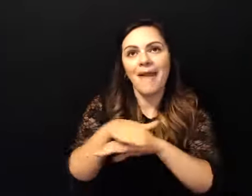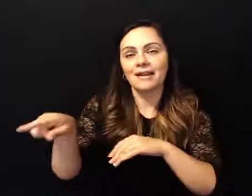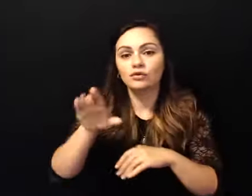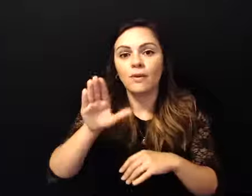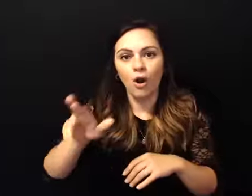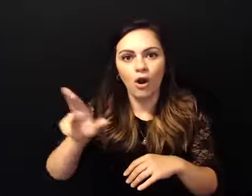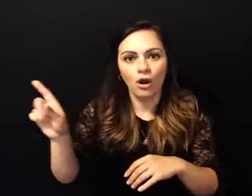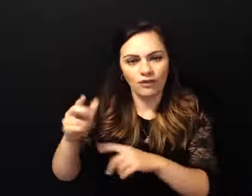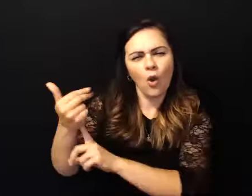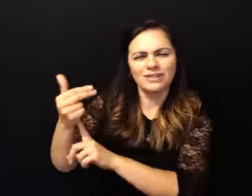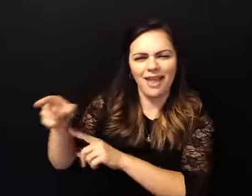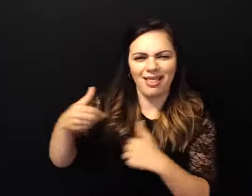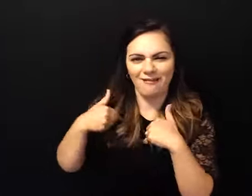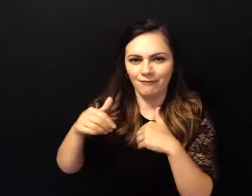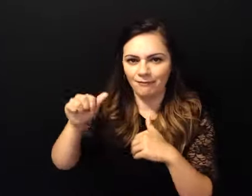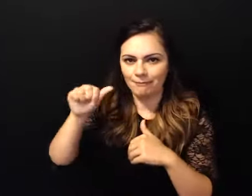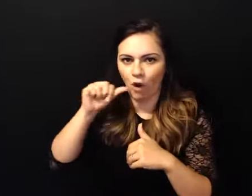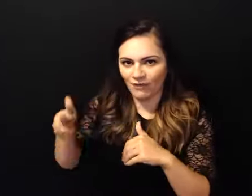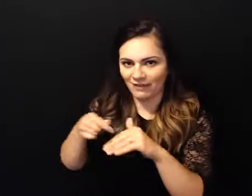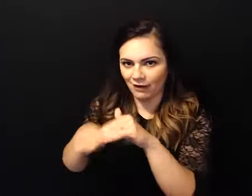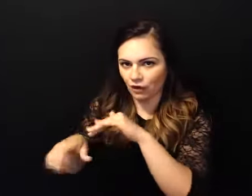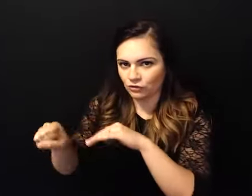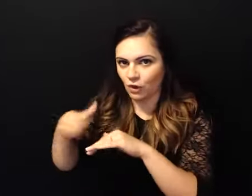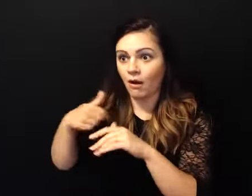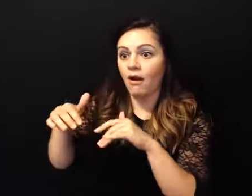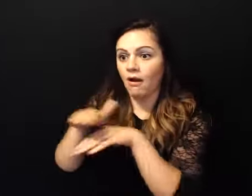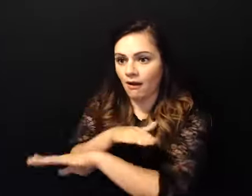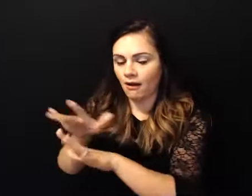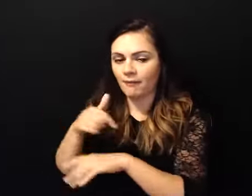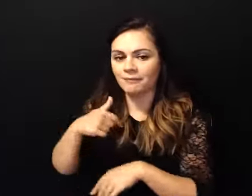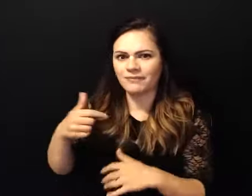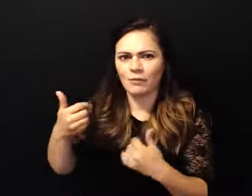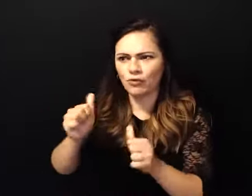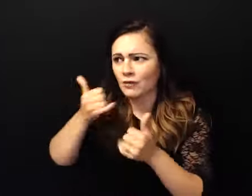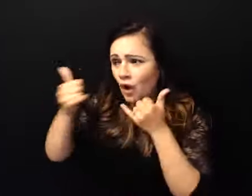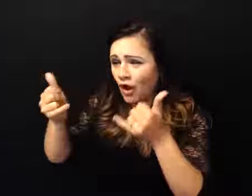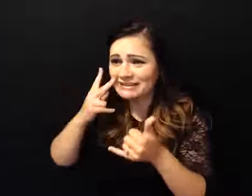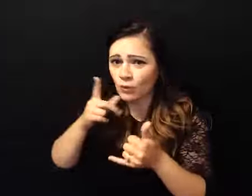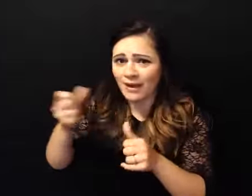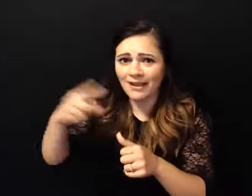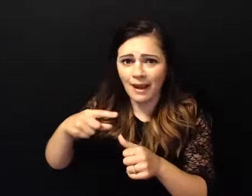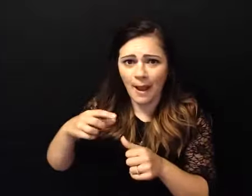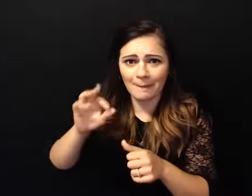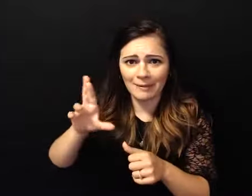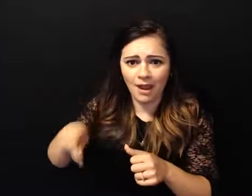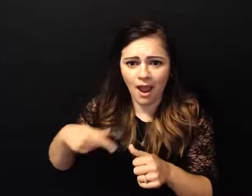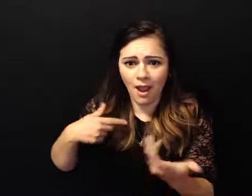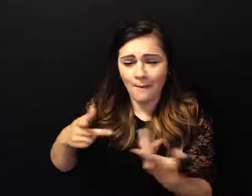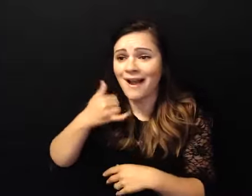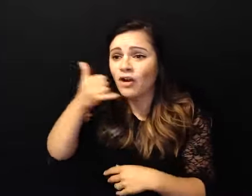nobody's going to come get me hi i'm kim you know i'm your hairdresser i was a hairdresser at the time you know and i'm calling you at three o'clock in the morning saying will you come